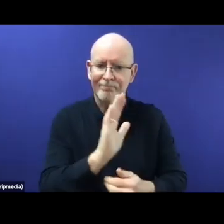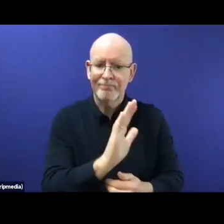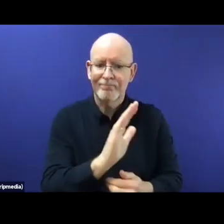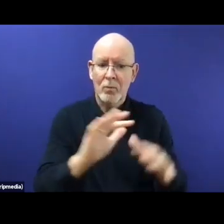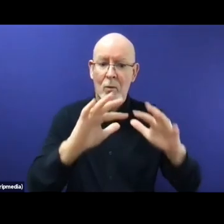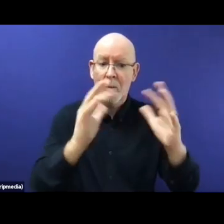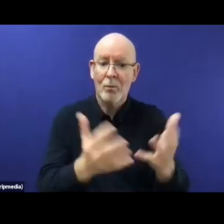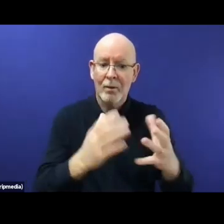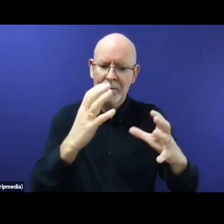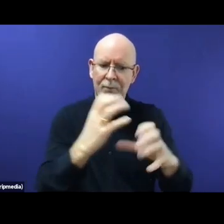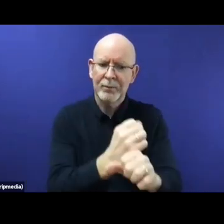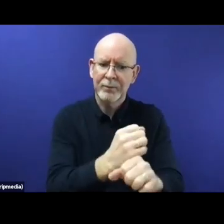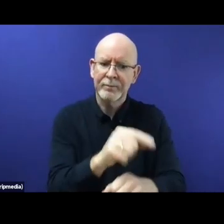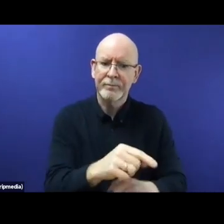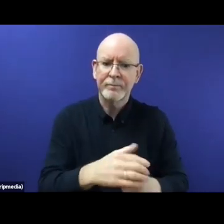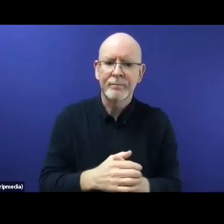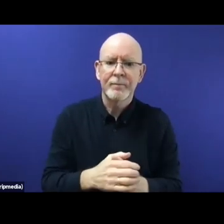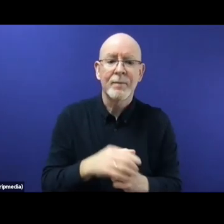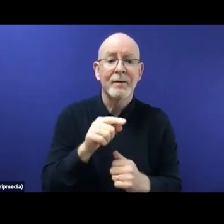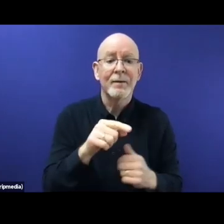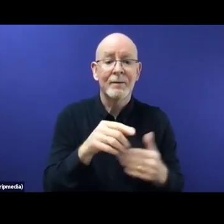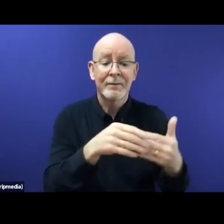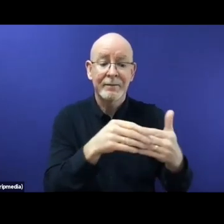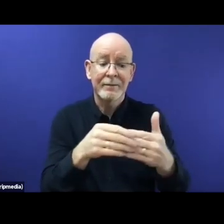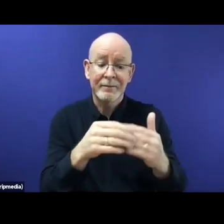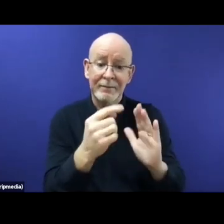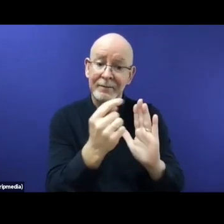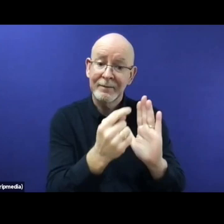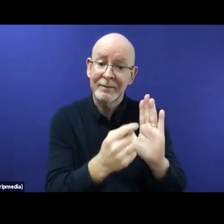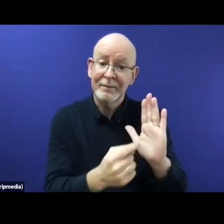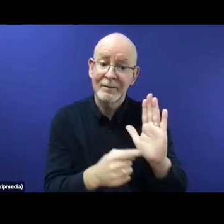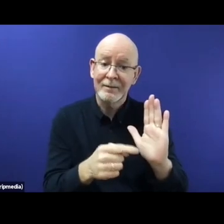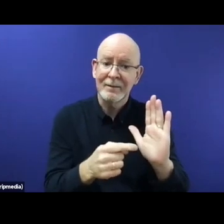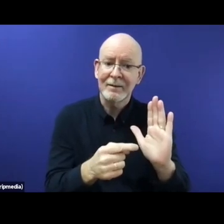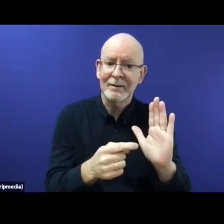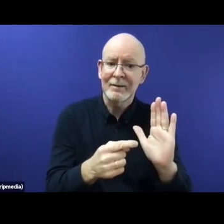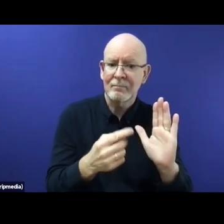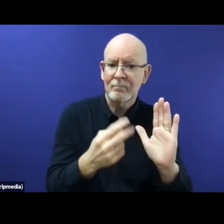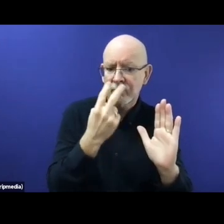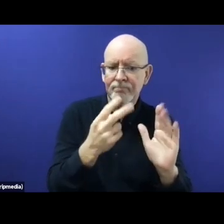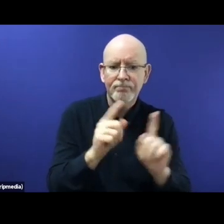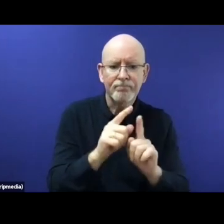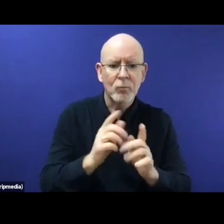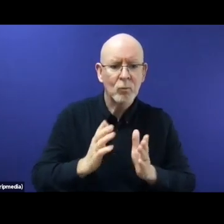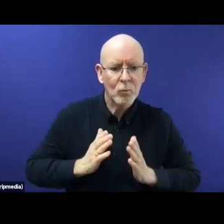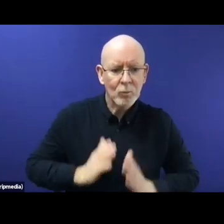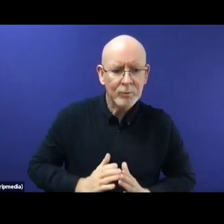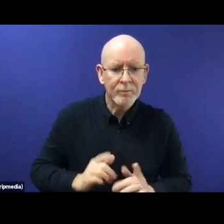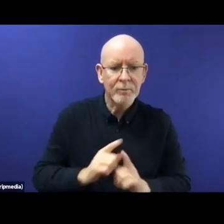in the international refugee protection regime, meaning the 1951 convention and the 1967 protocol, and